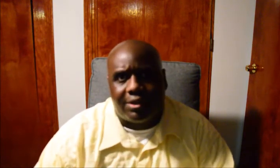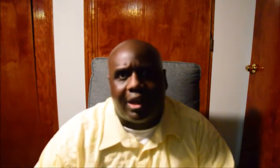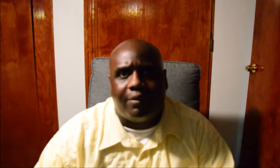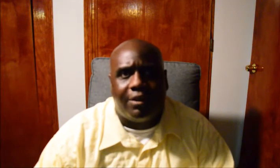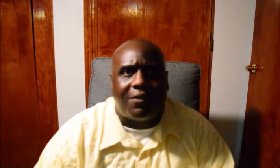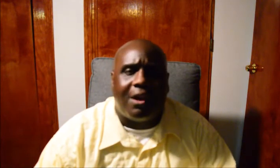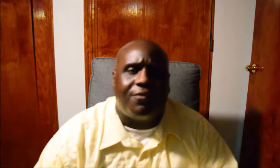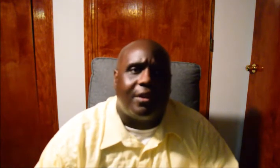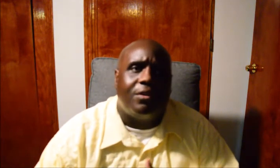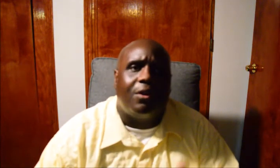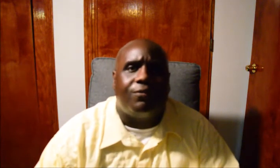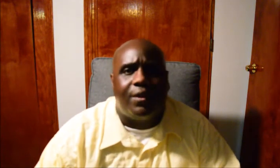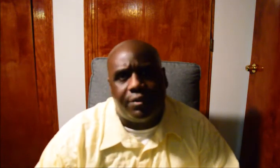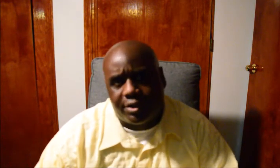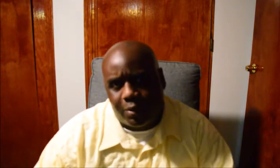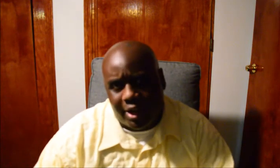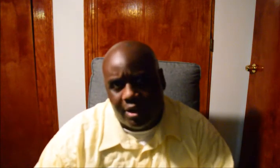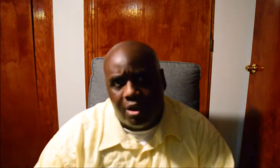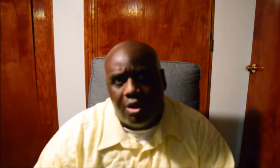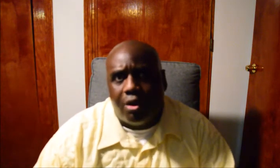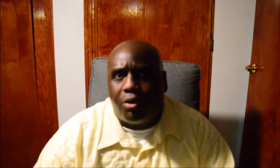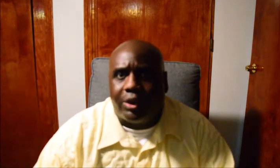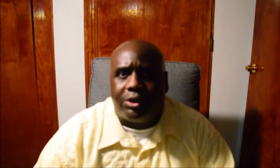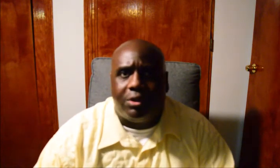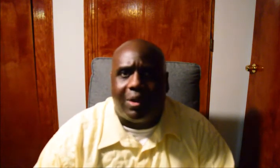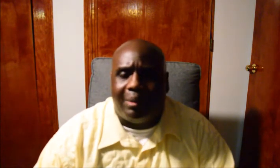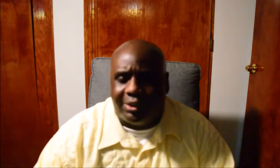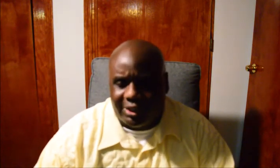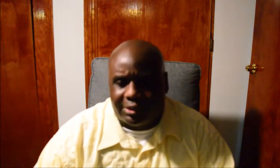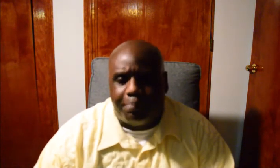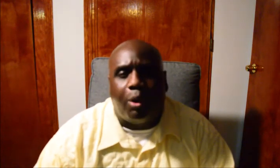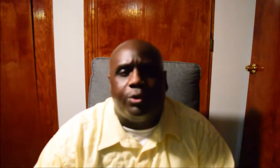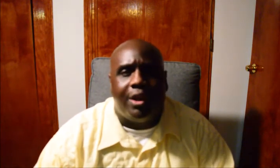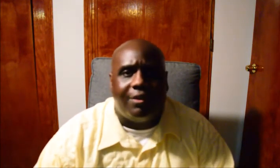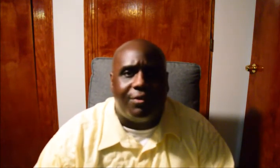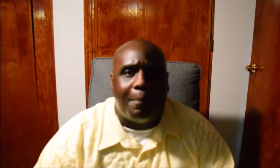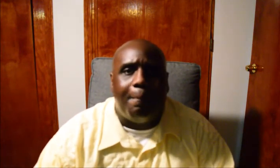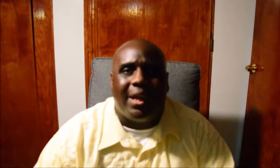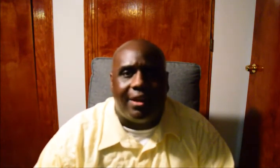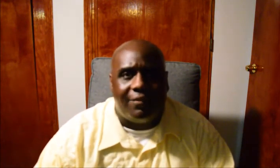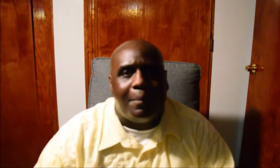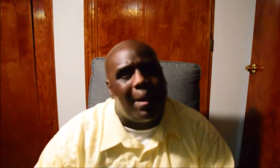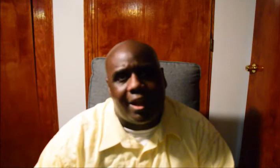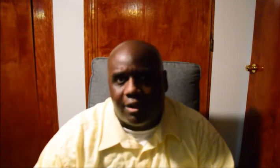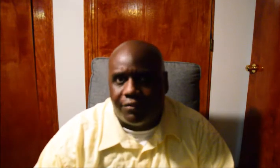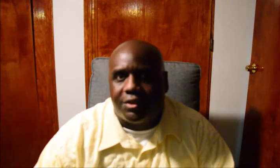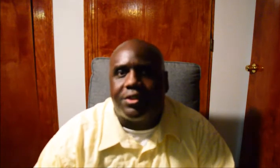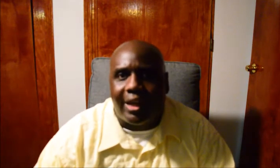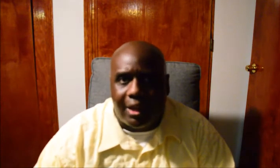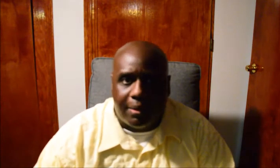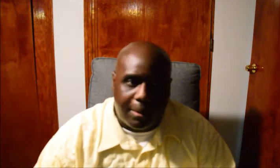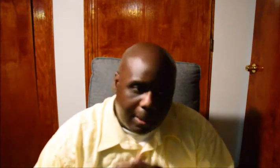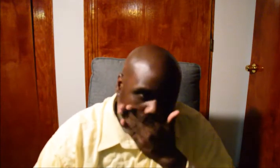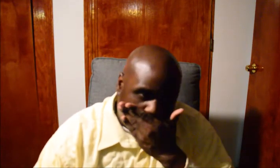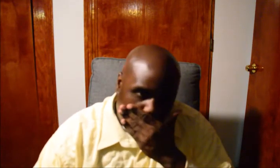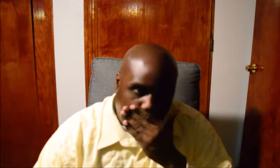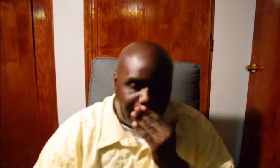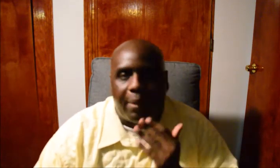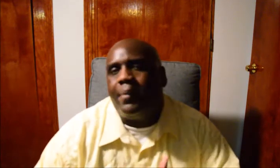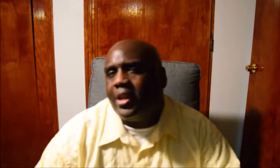because if I, you know, feel this way, of course you know I'm just bold enough and big enough and bad enough to say it.